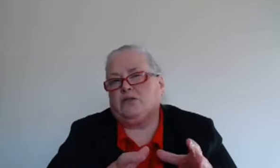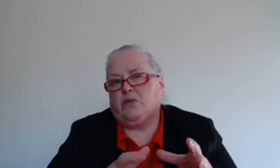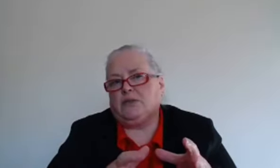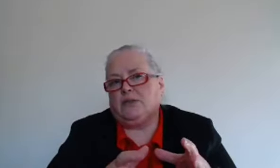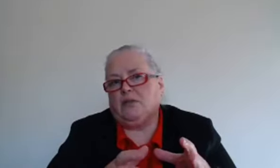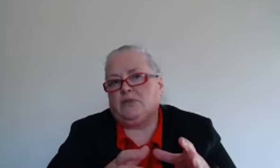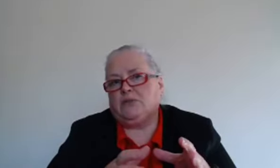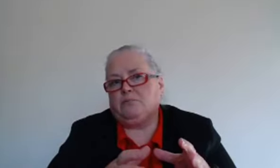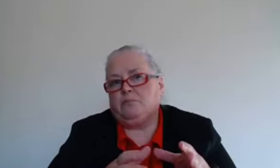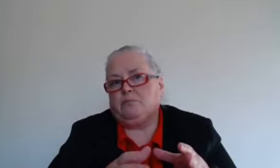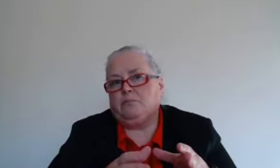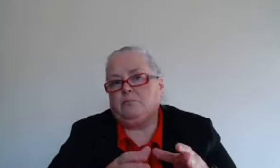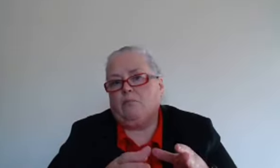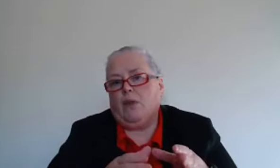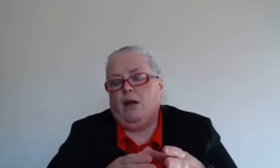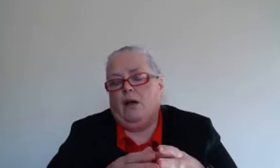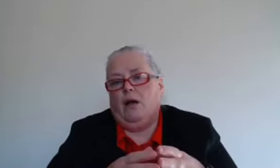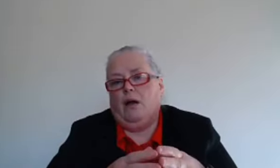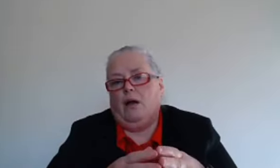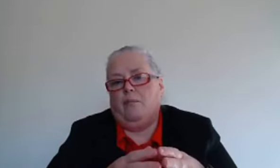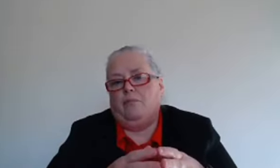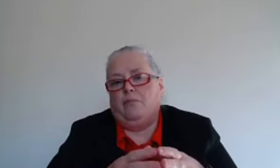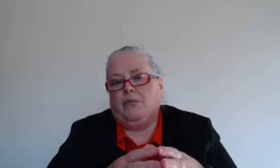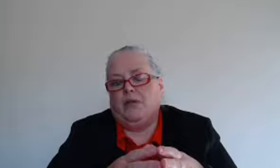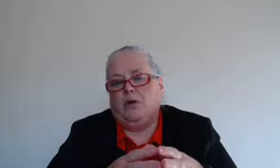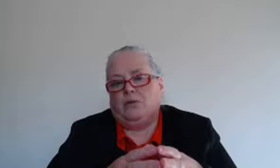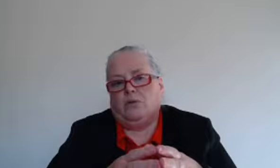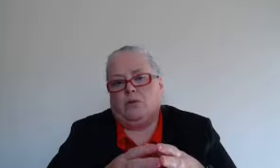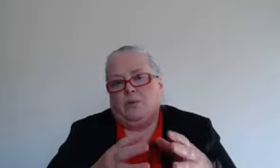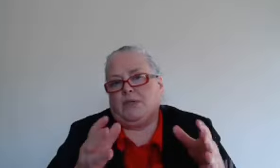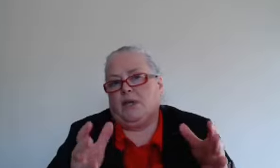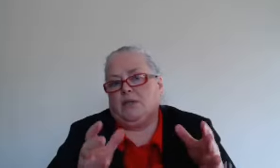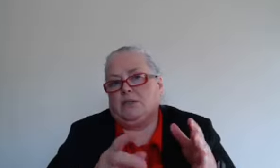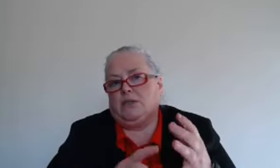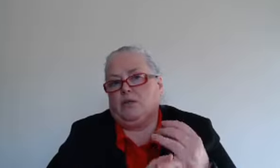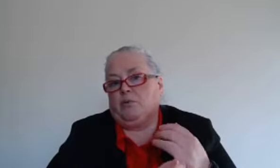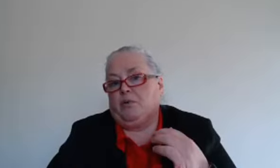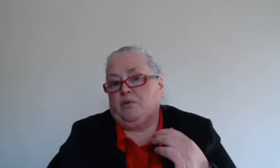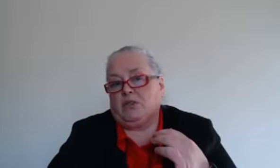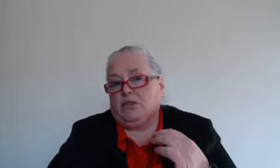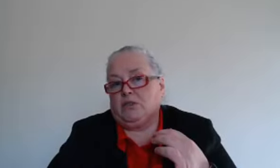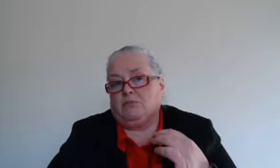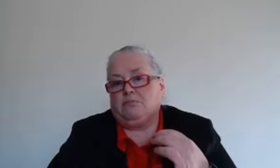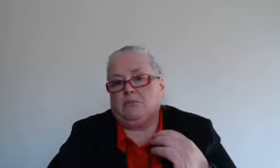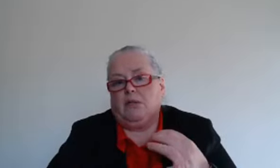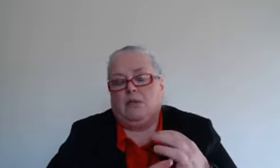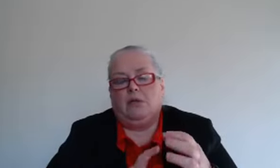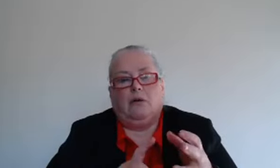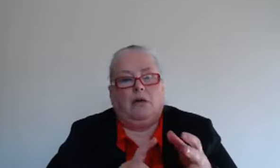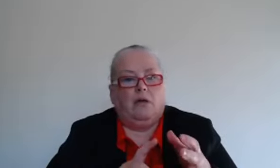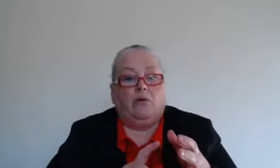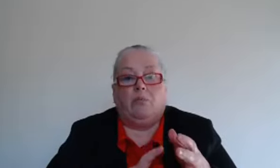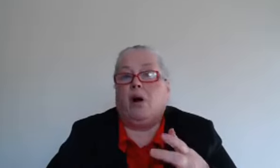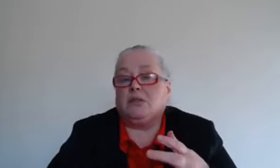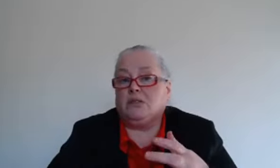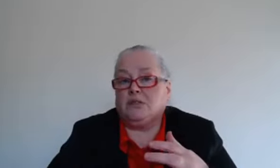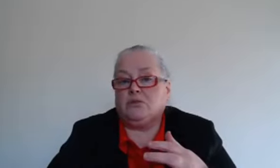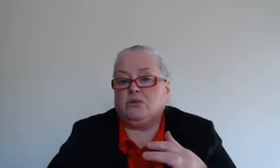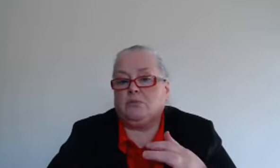for ourselves you know so could be tied into perfectionism or imposter syndrome